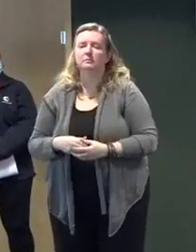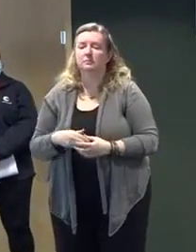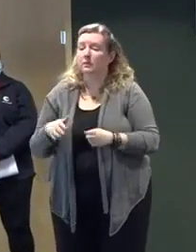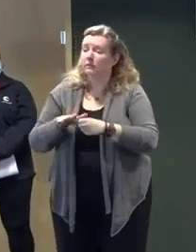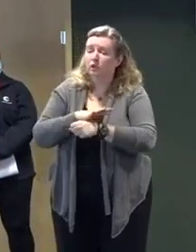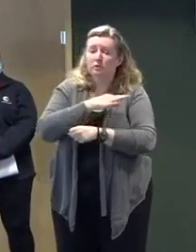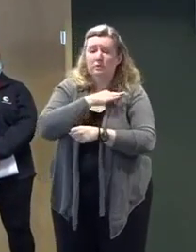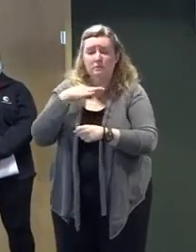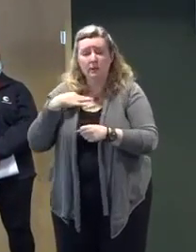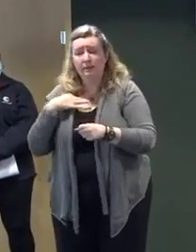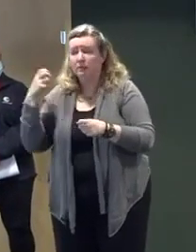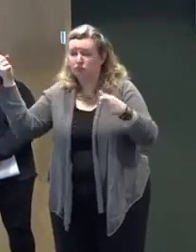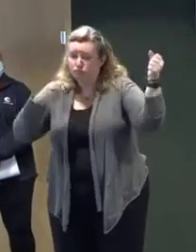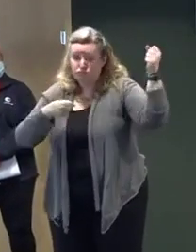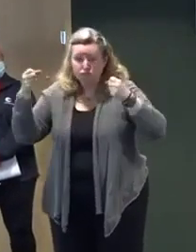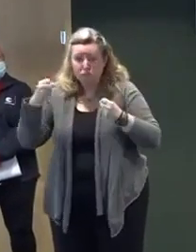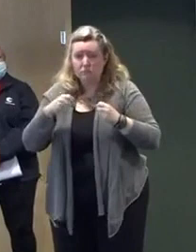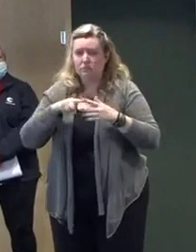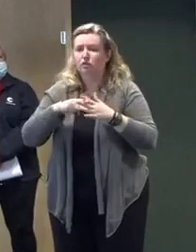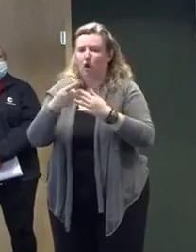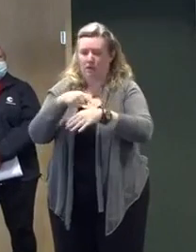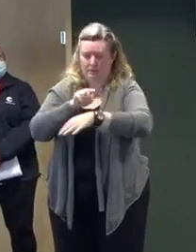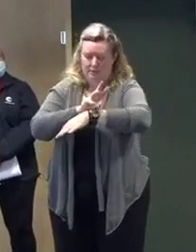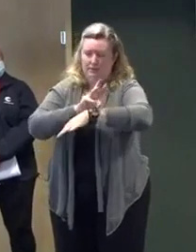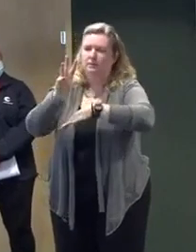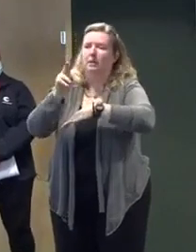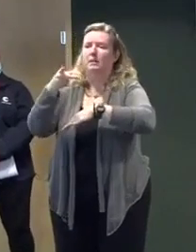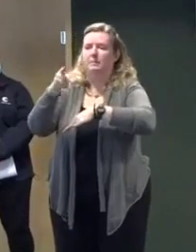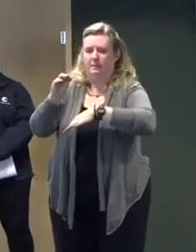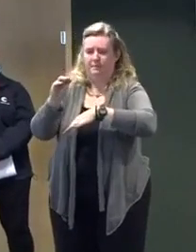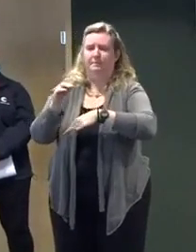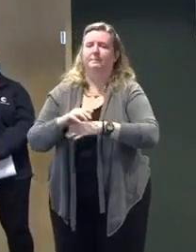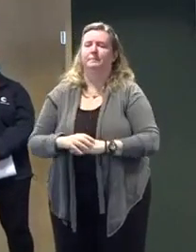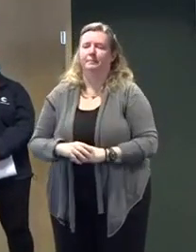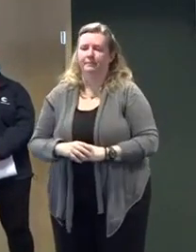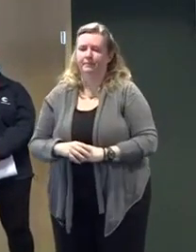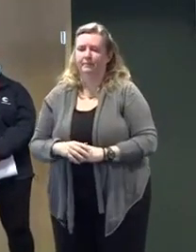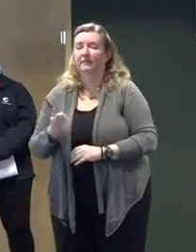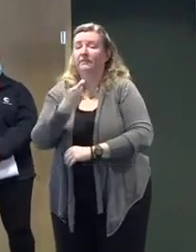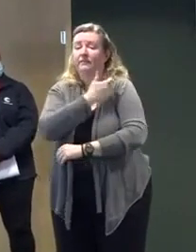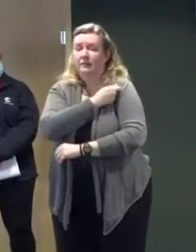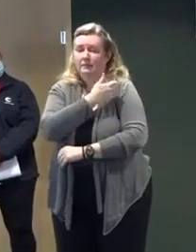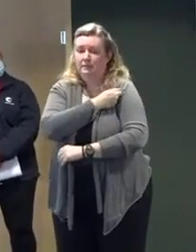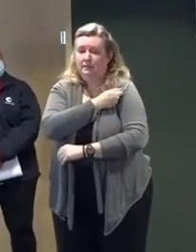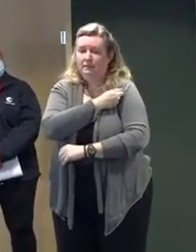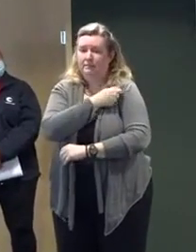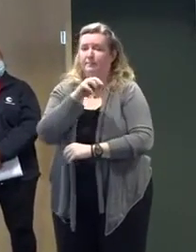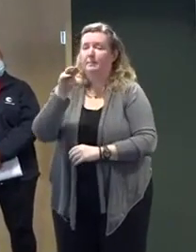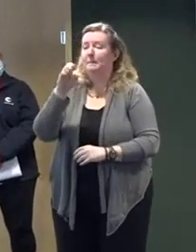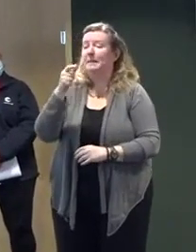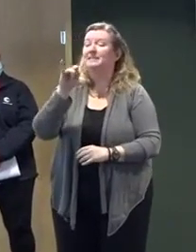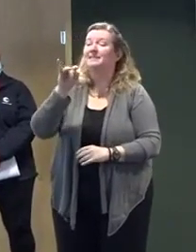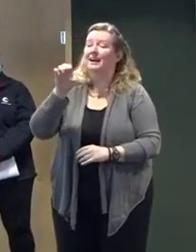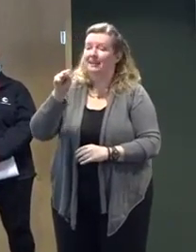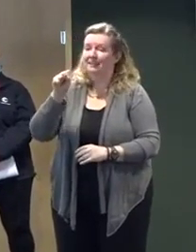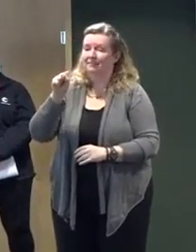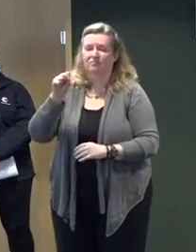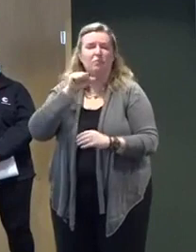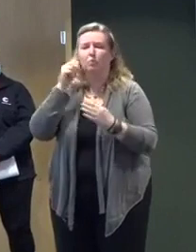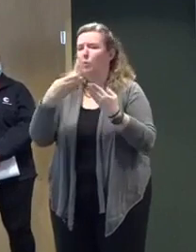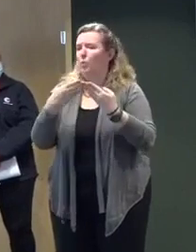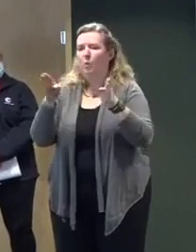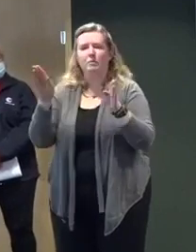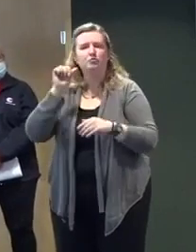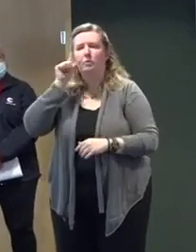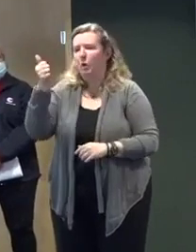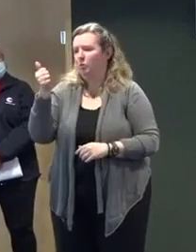I will say that some of our vaccination mega sites will not provide services tomorrow due to the magnitude of this storm. We ask that